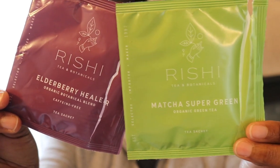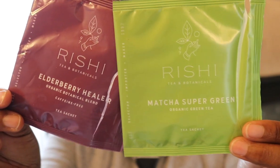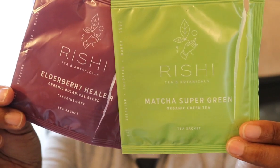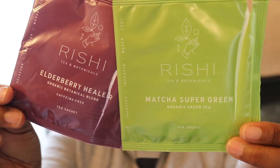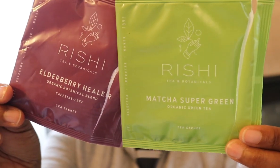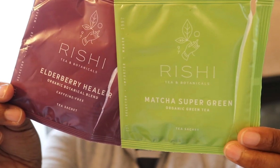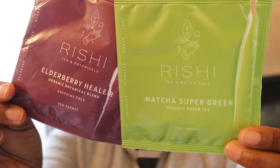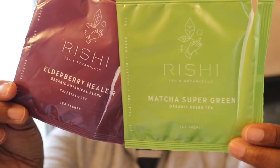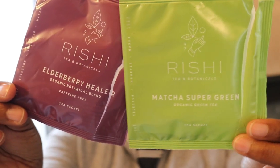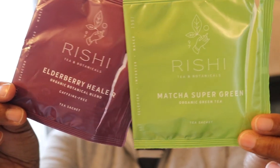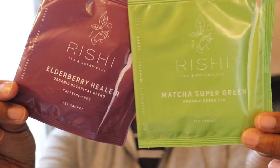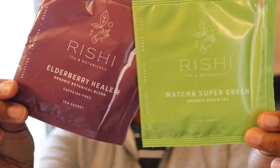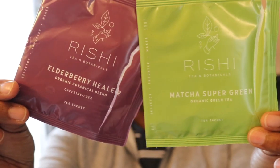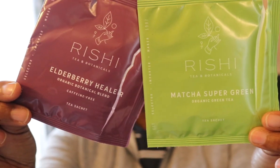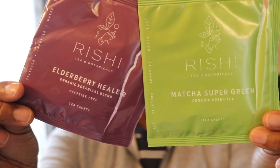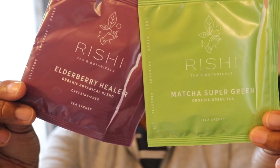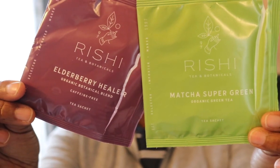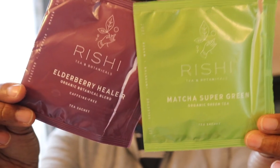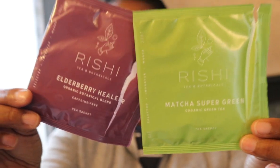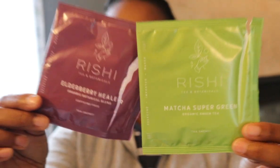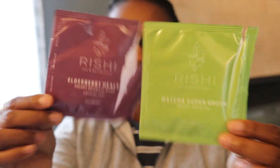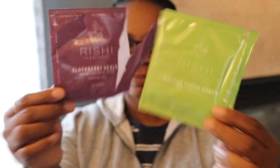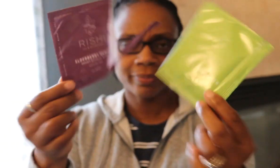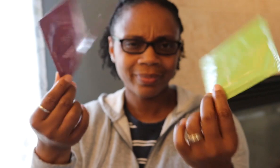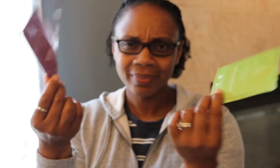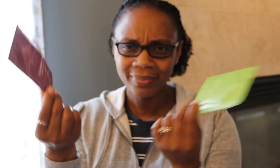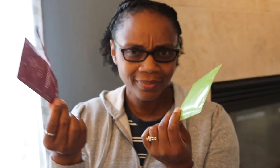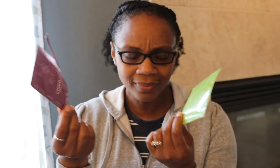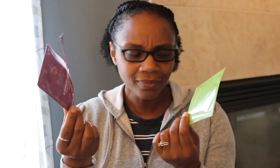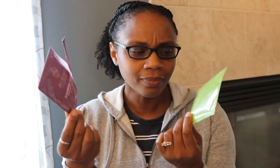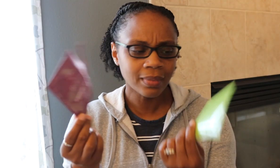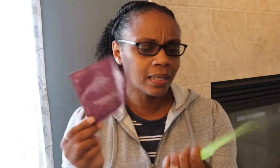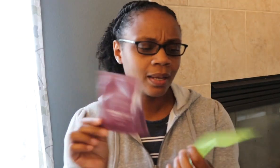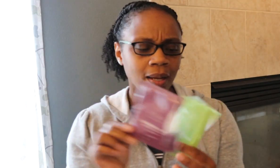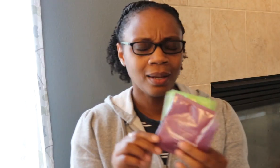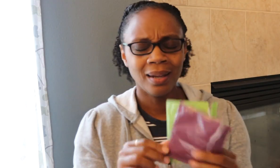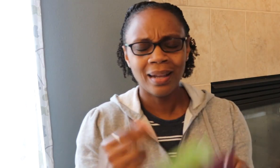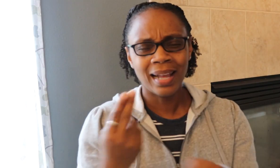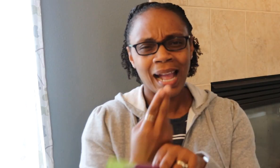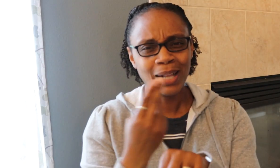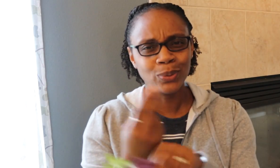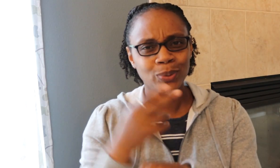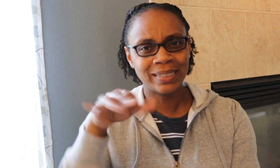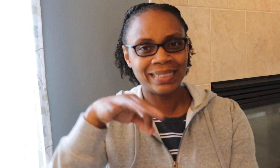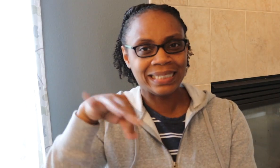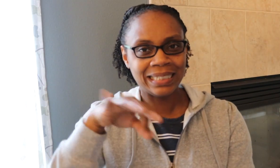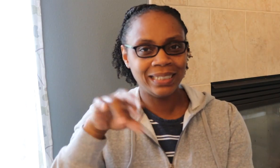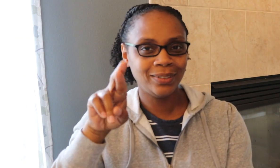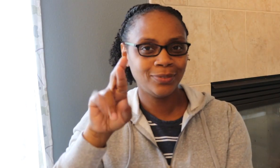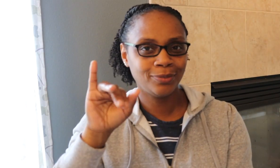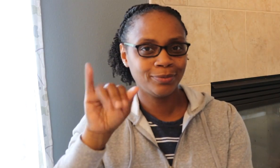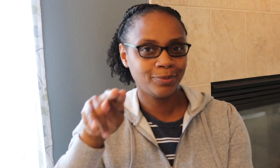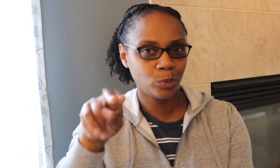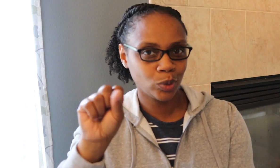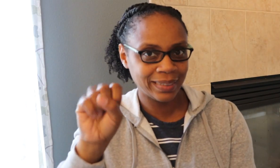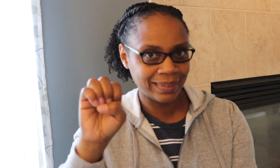I've been using. Matcha Super Green and Elderberry Healer. Um, I do tea